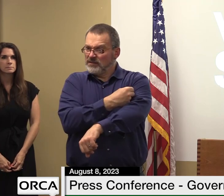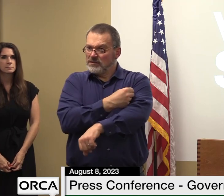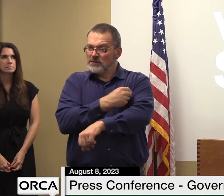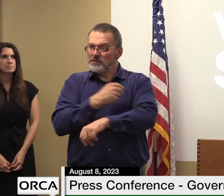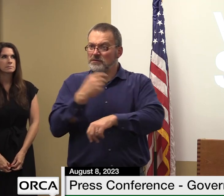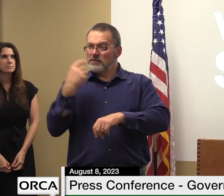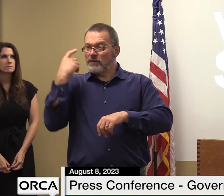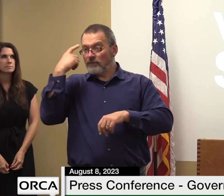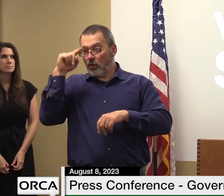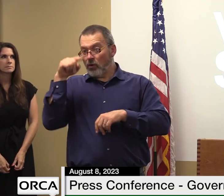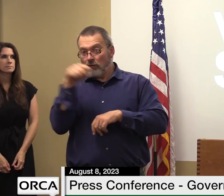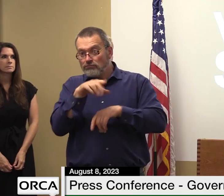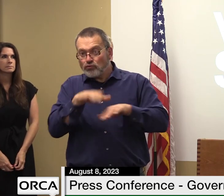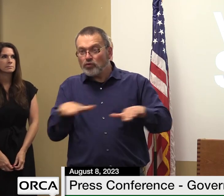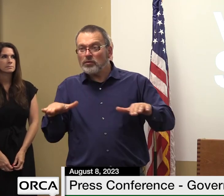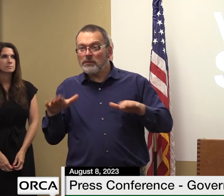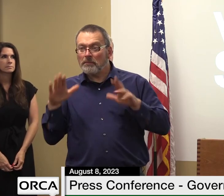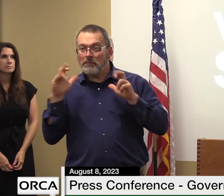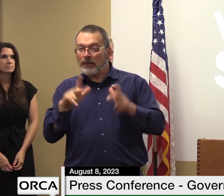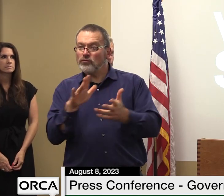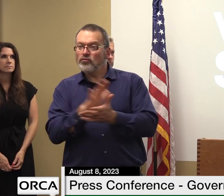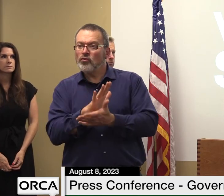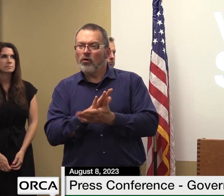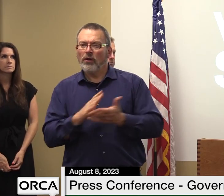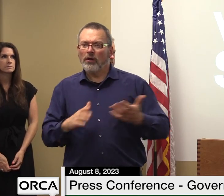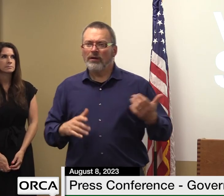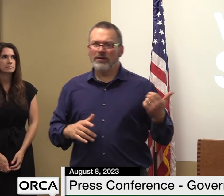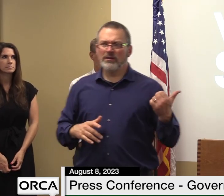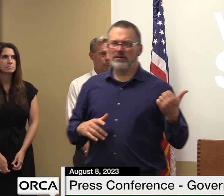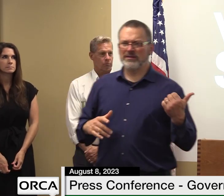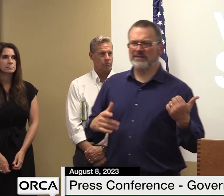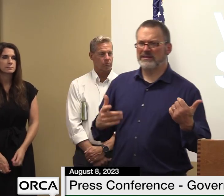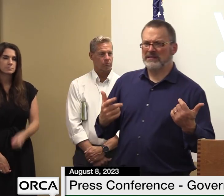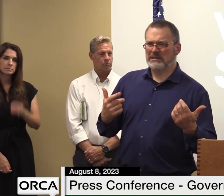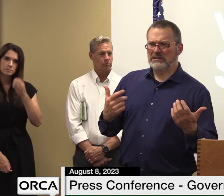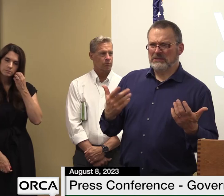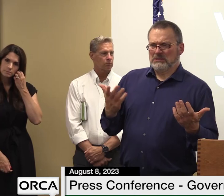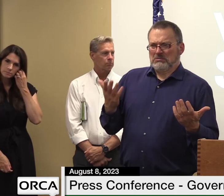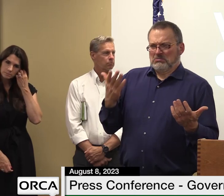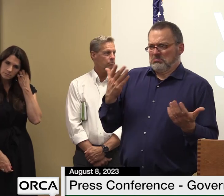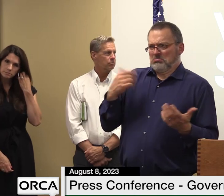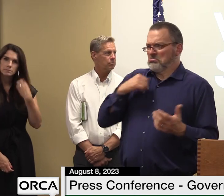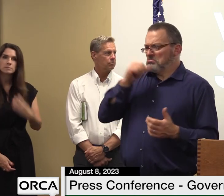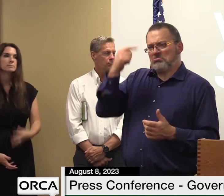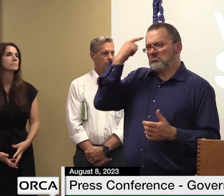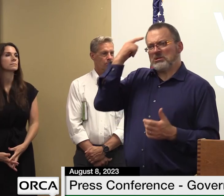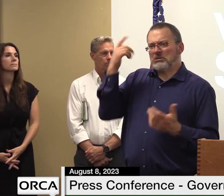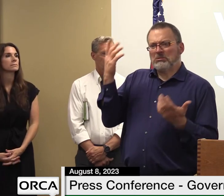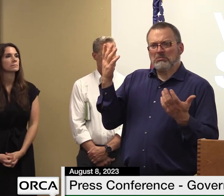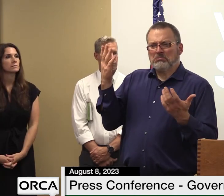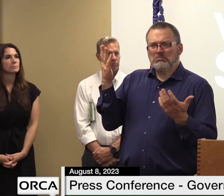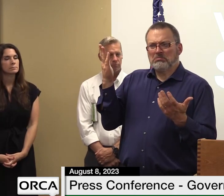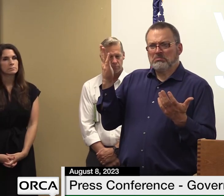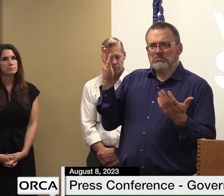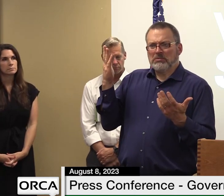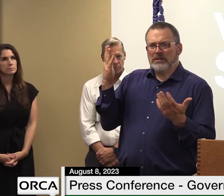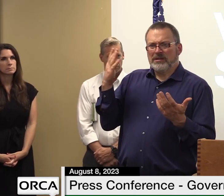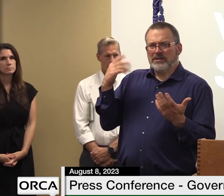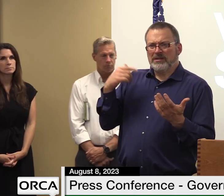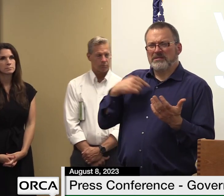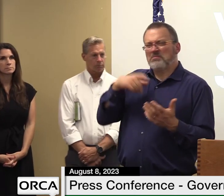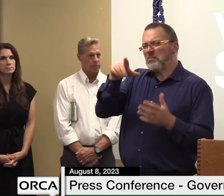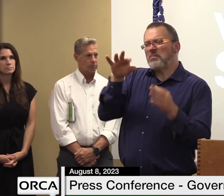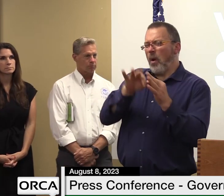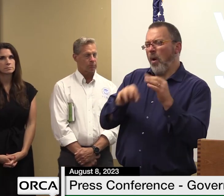school children i don't believe so but that is a question i think it was uh dr levine is on